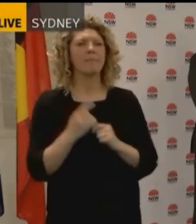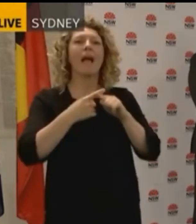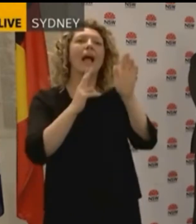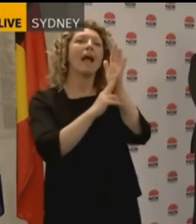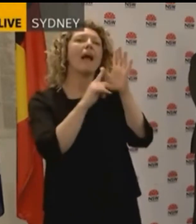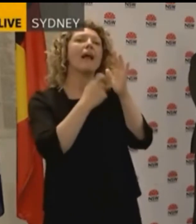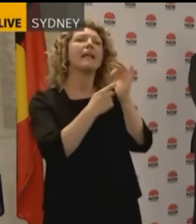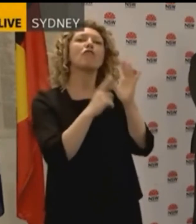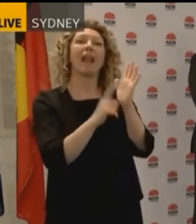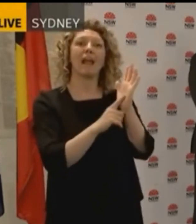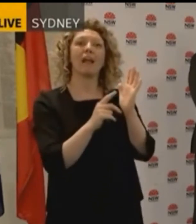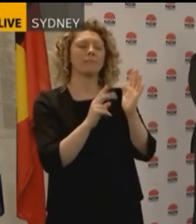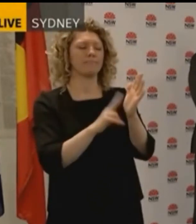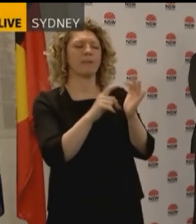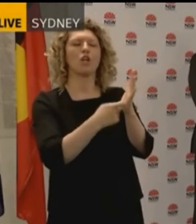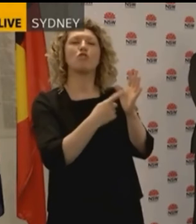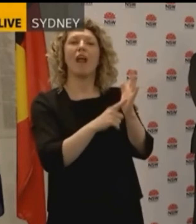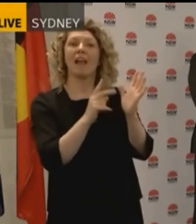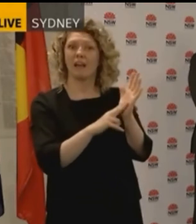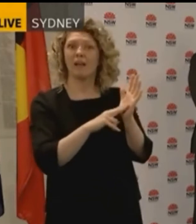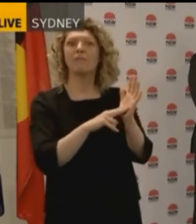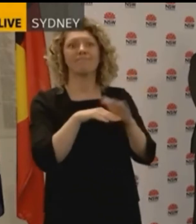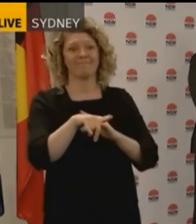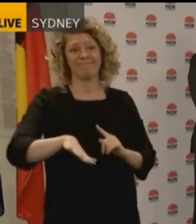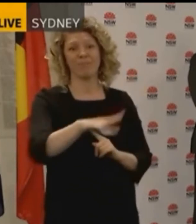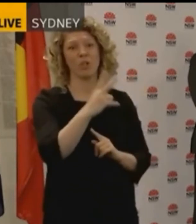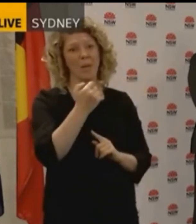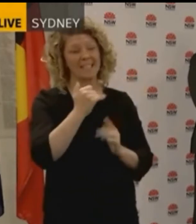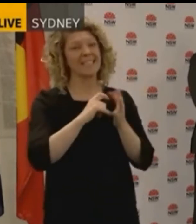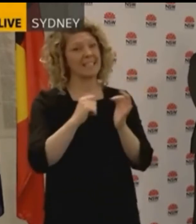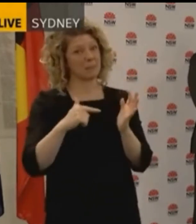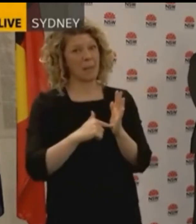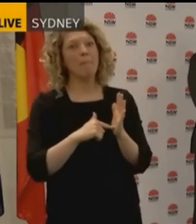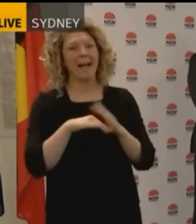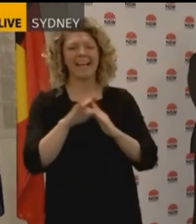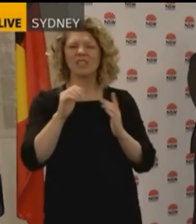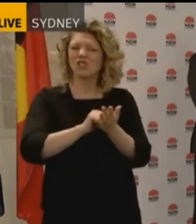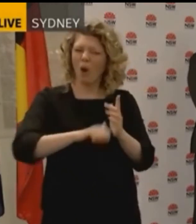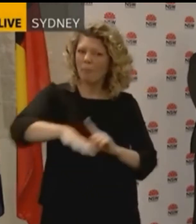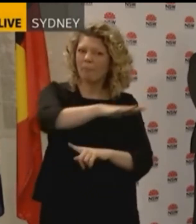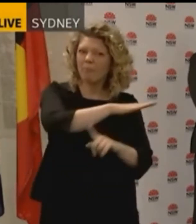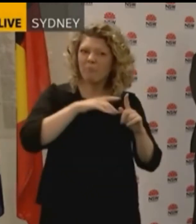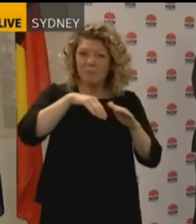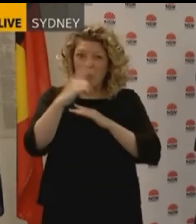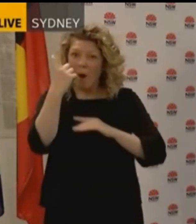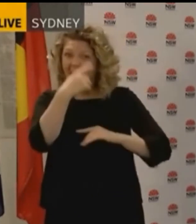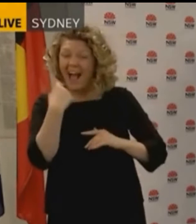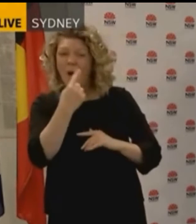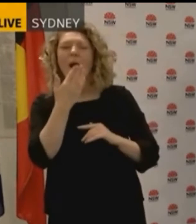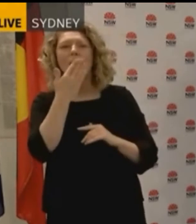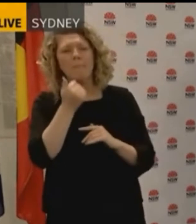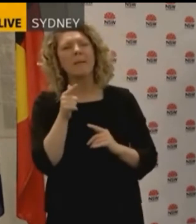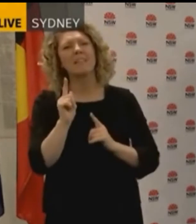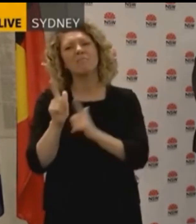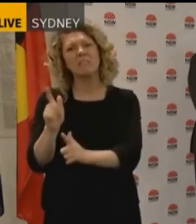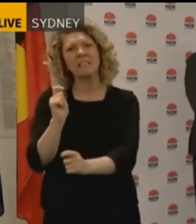the 26th of September between 3pm to 5pm, patrons or staff who were there for less than one hour during this time are